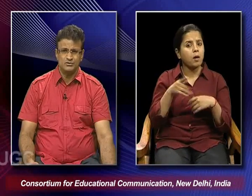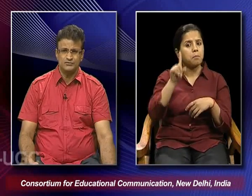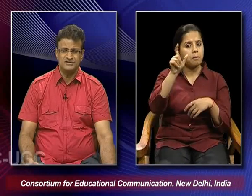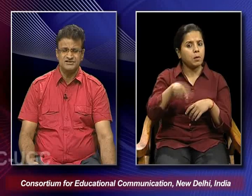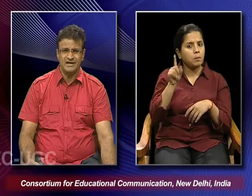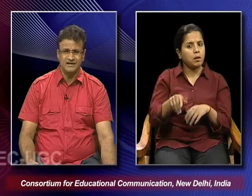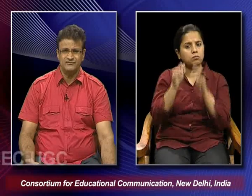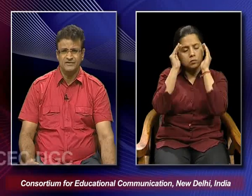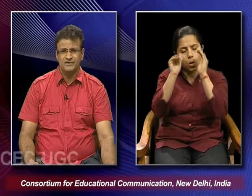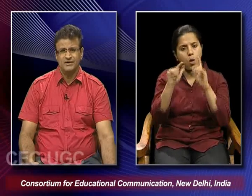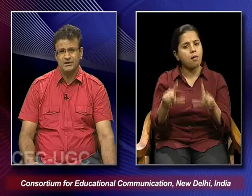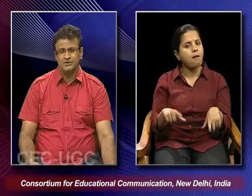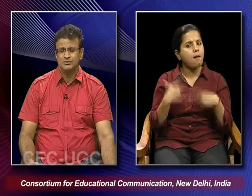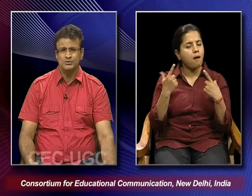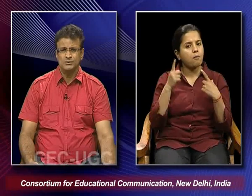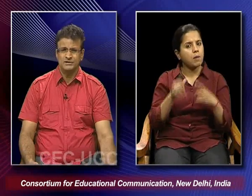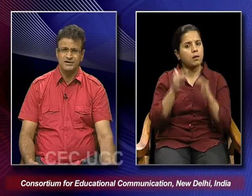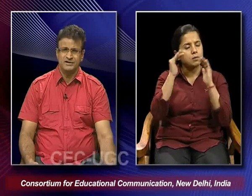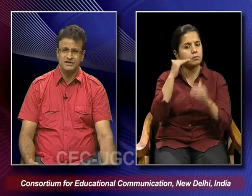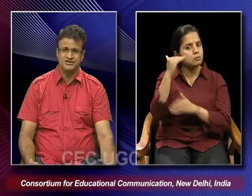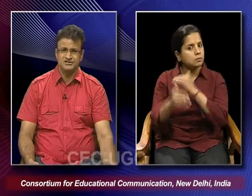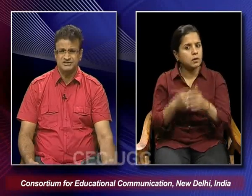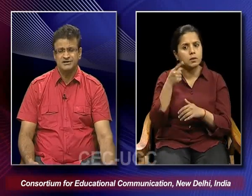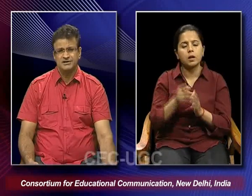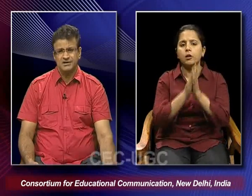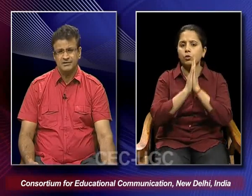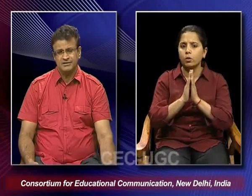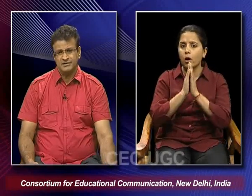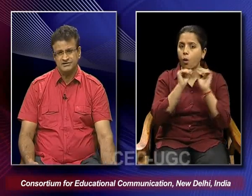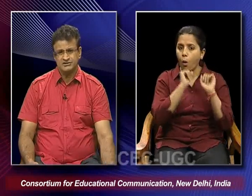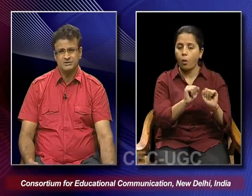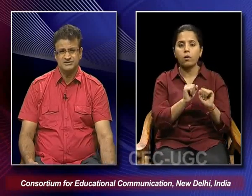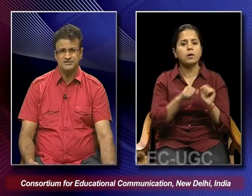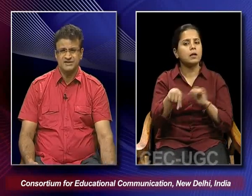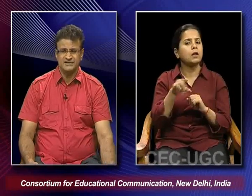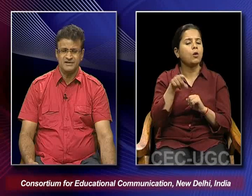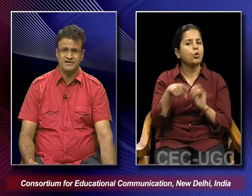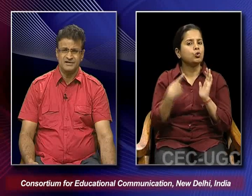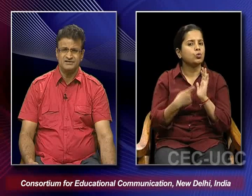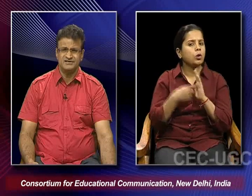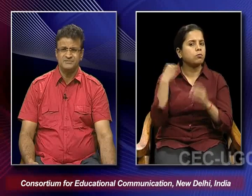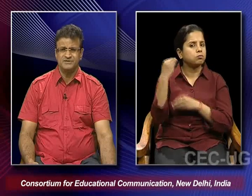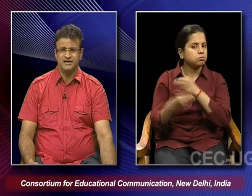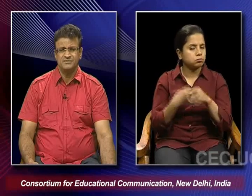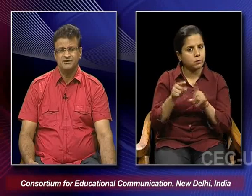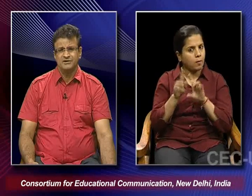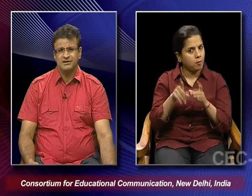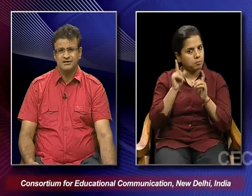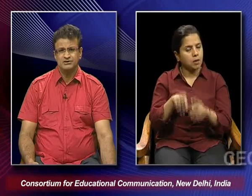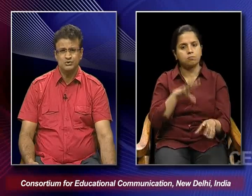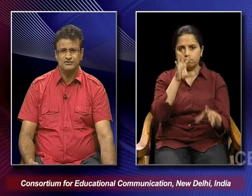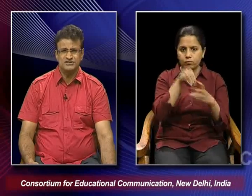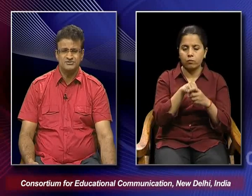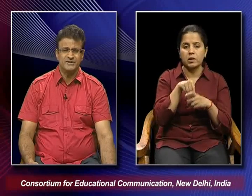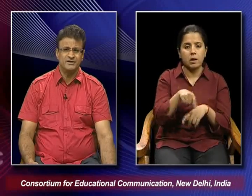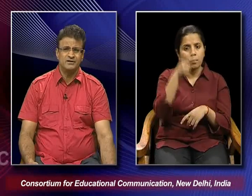devote one's life to the religious rituals which are there. at the same time, the